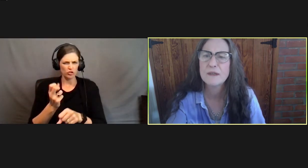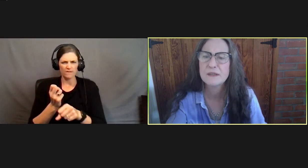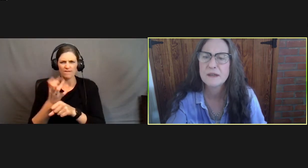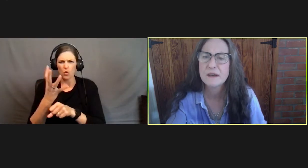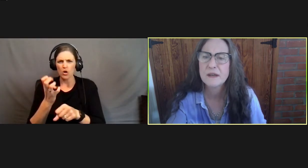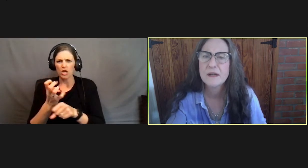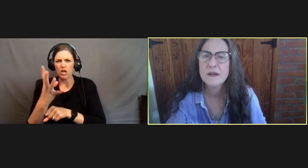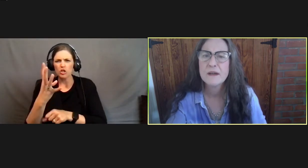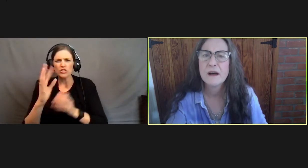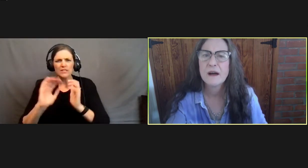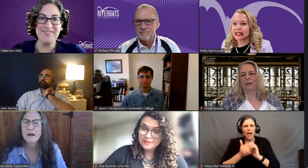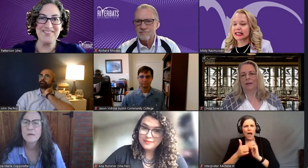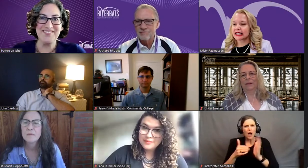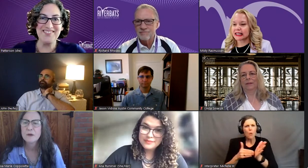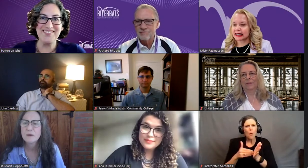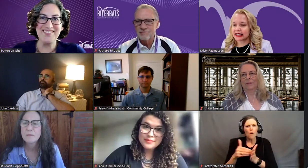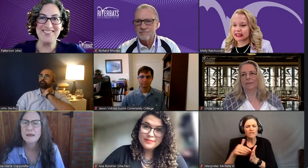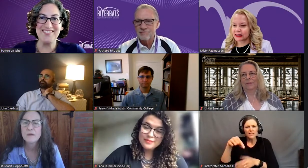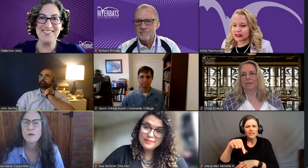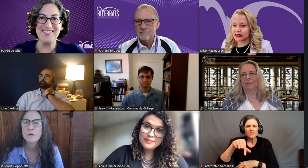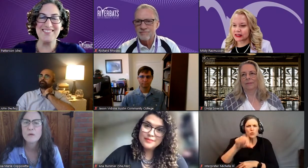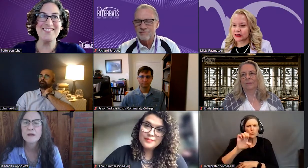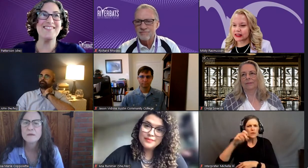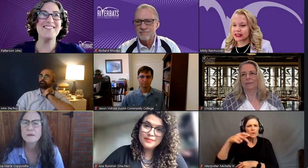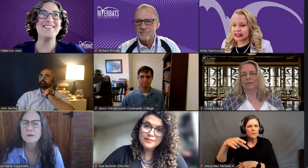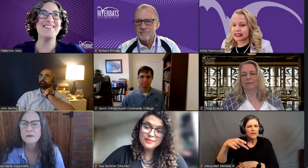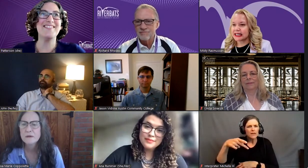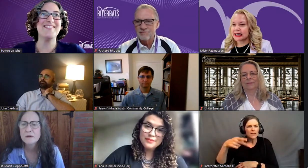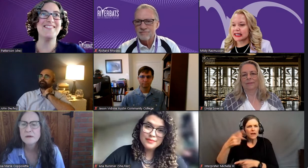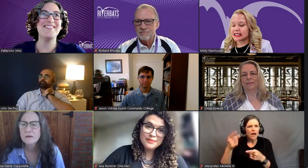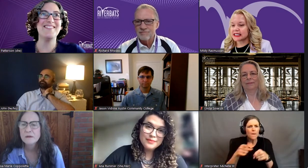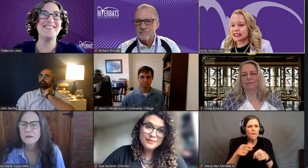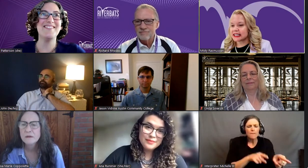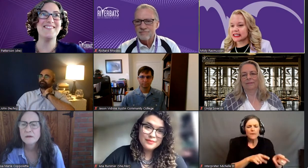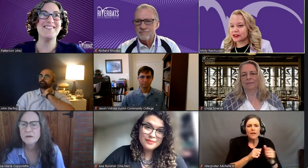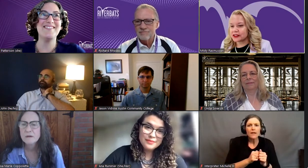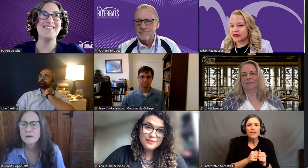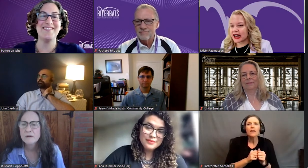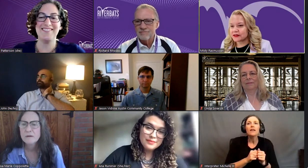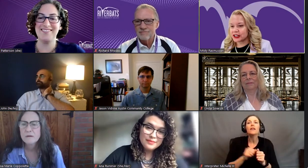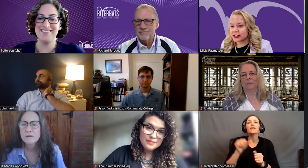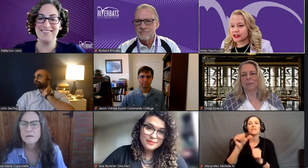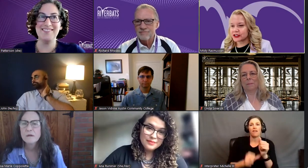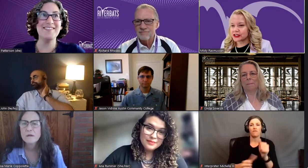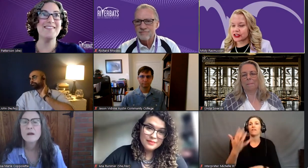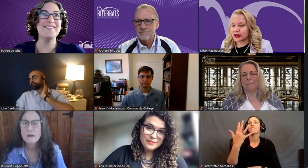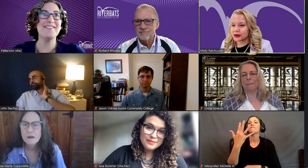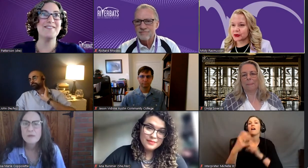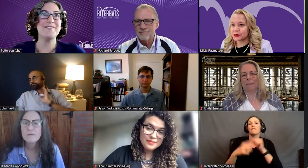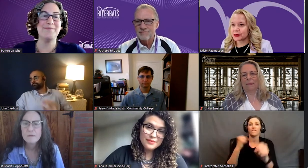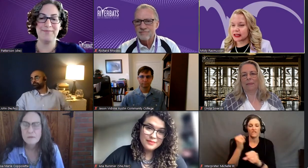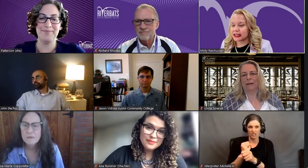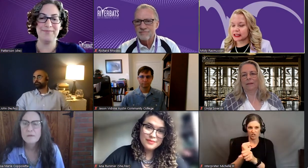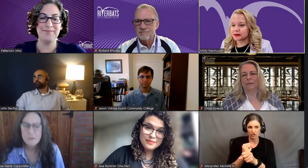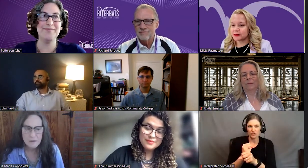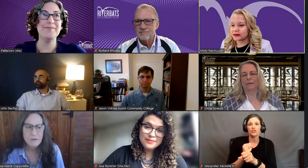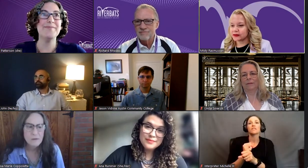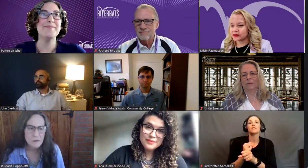often does the QEP roll around? It's, it's every five years. So,